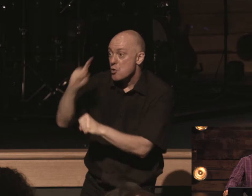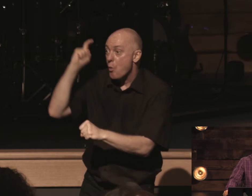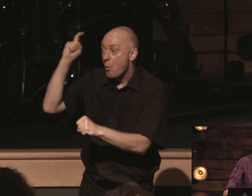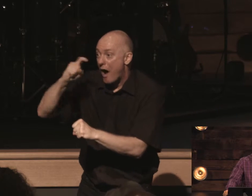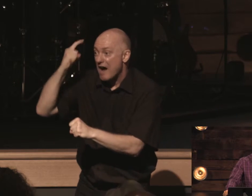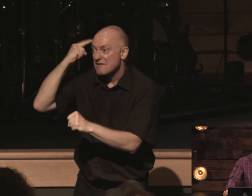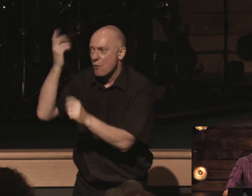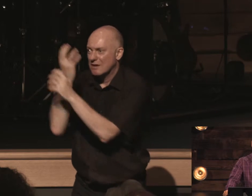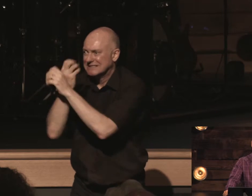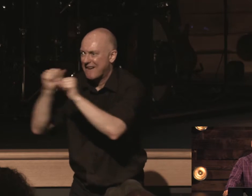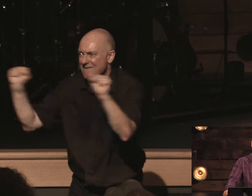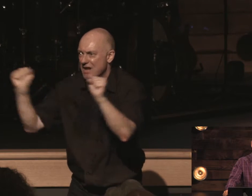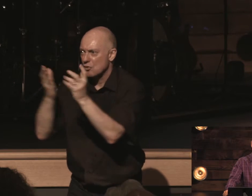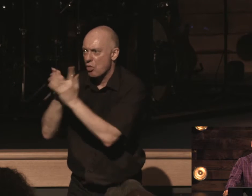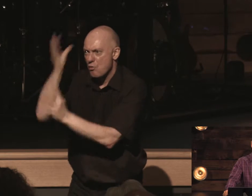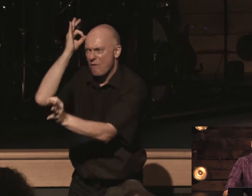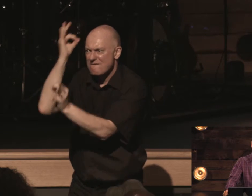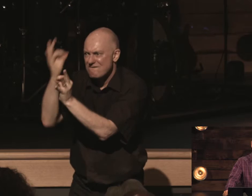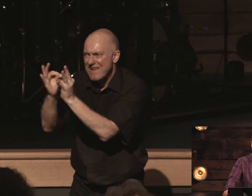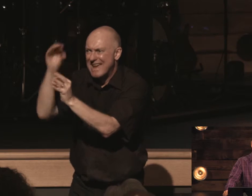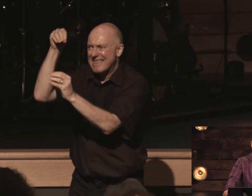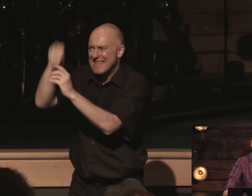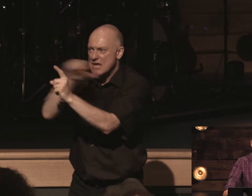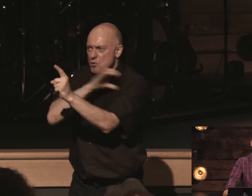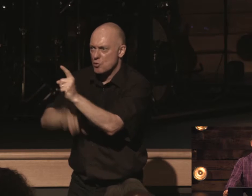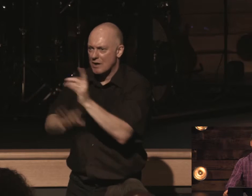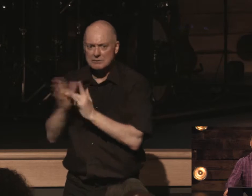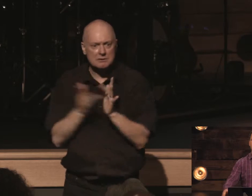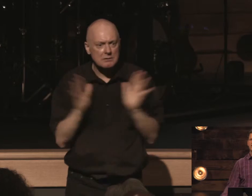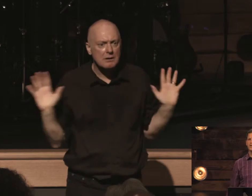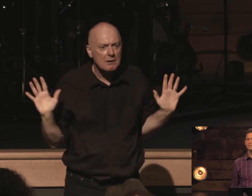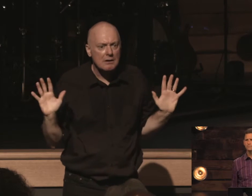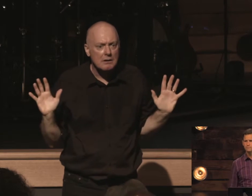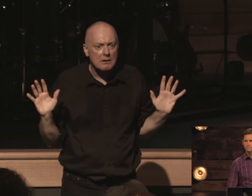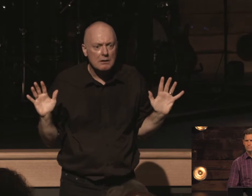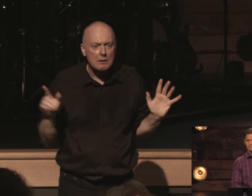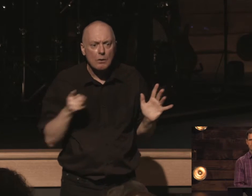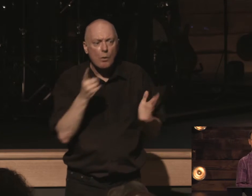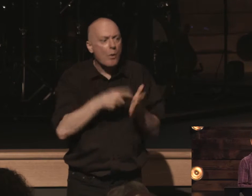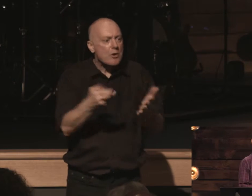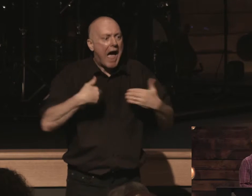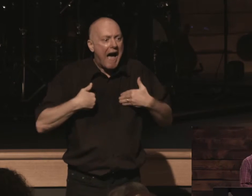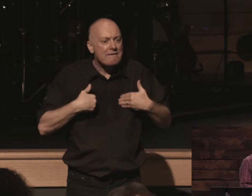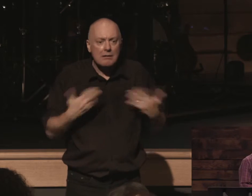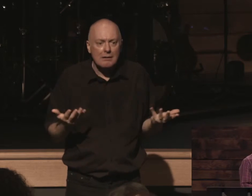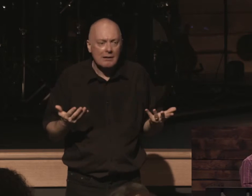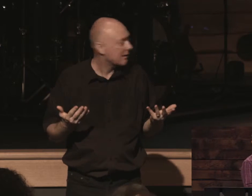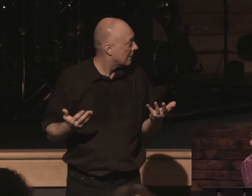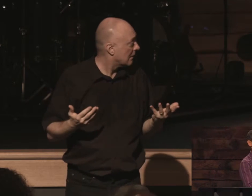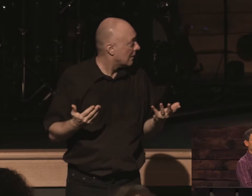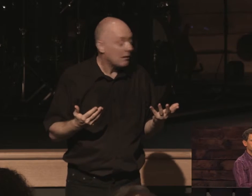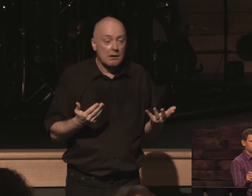through faith in christ jesus what do we have right here we have the sufficiency